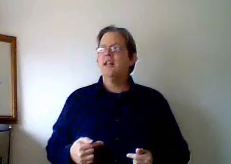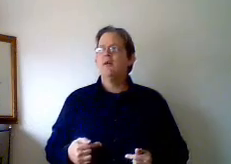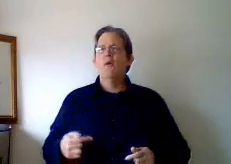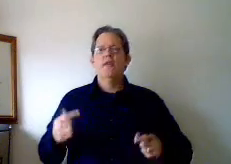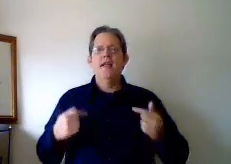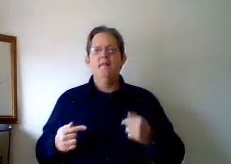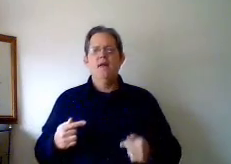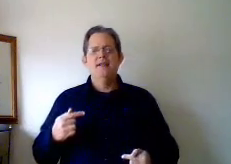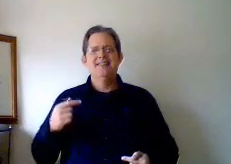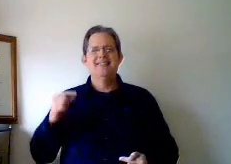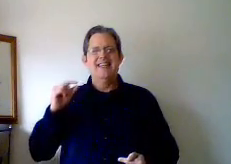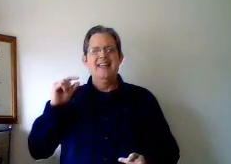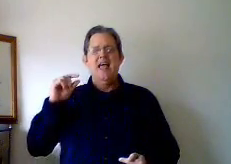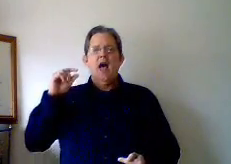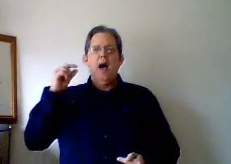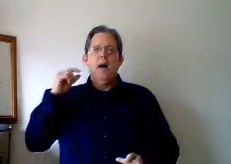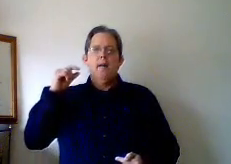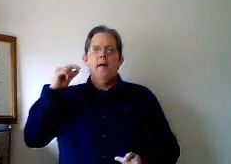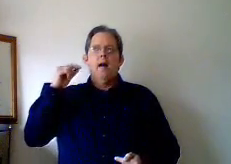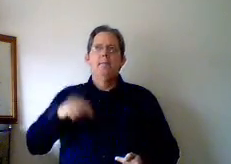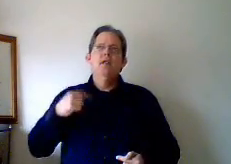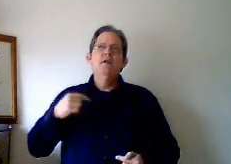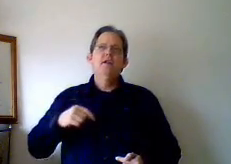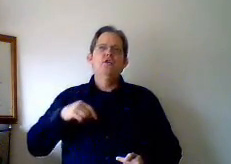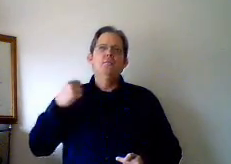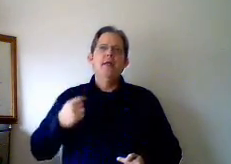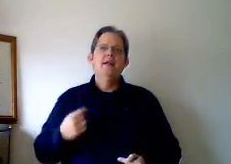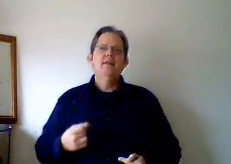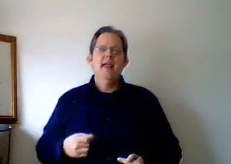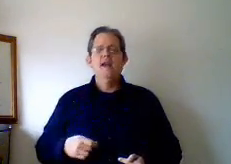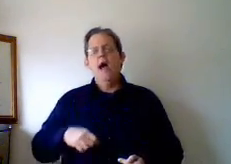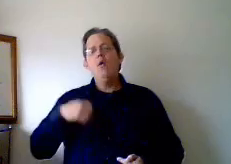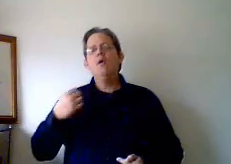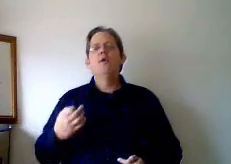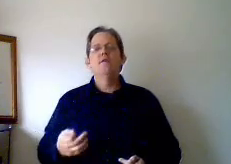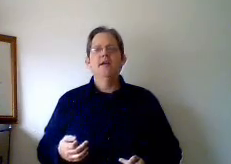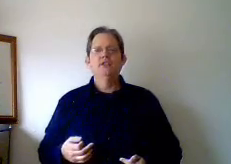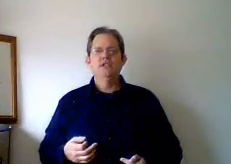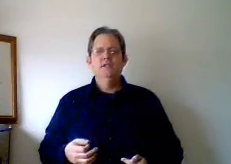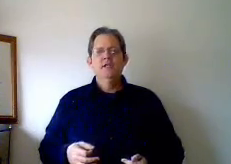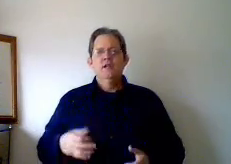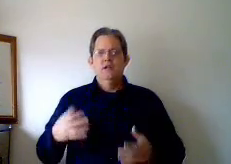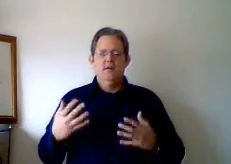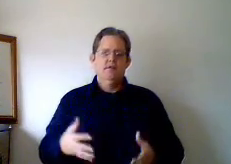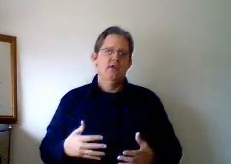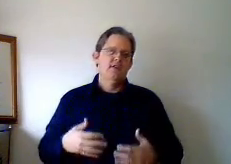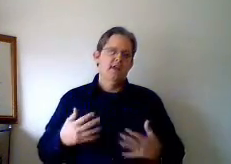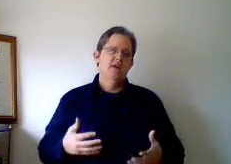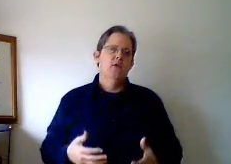selling, what we're thinking about is the ability to maintain our motivation to continually